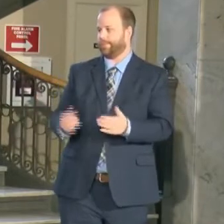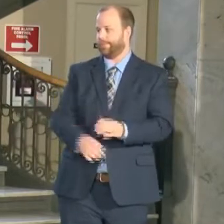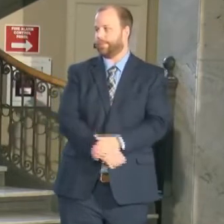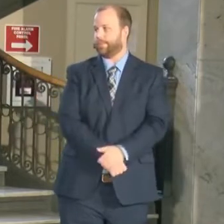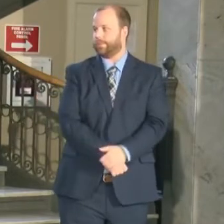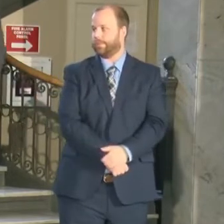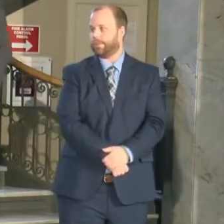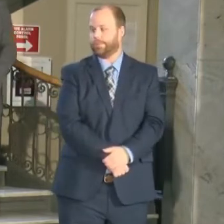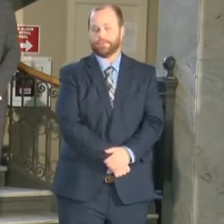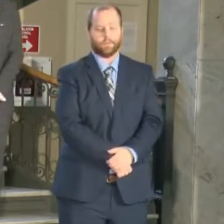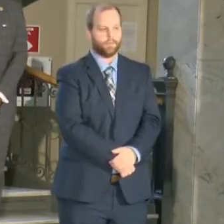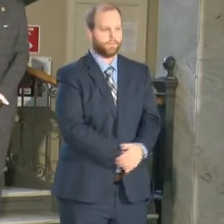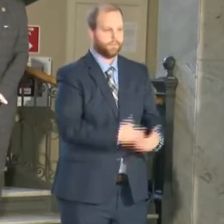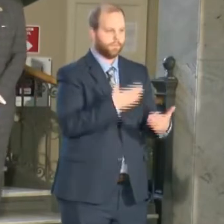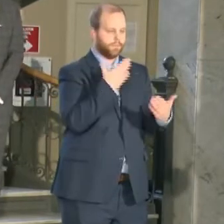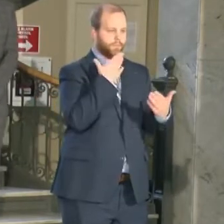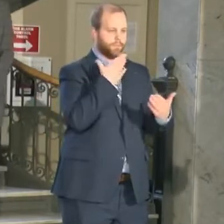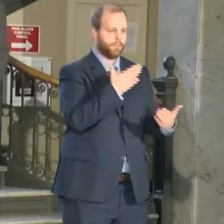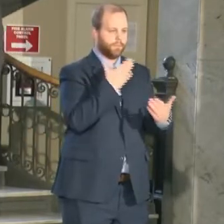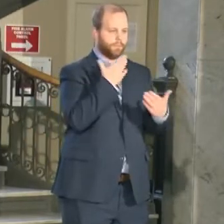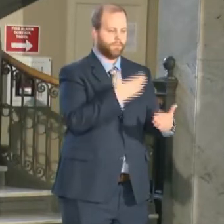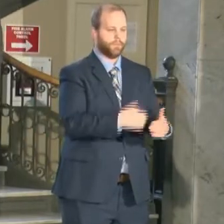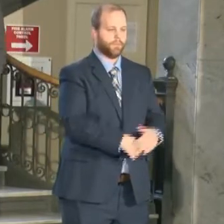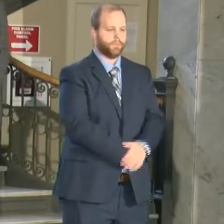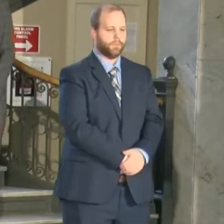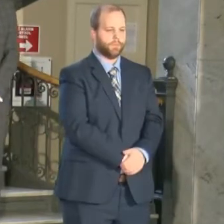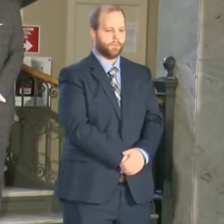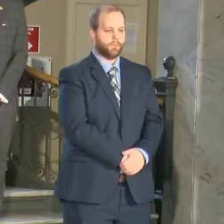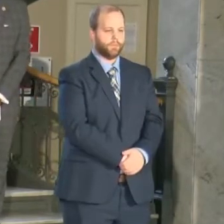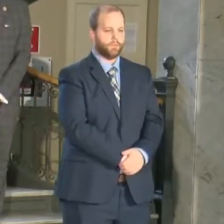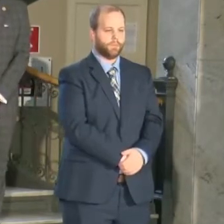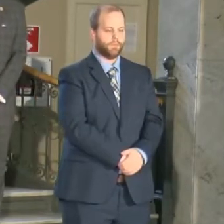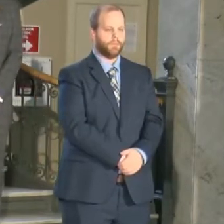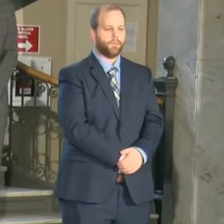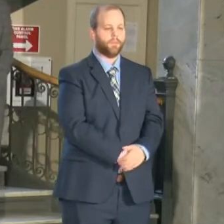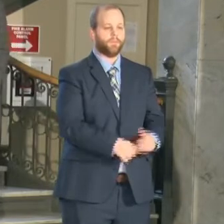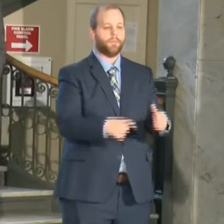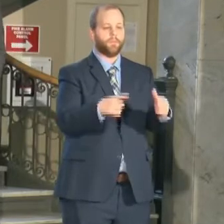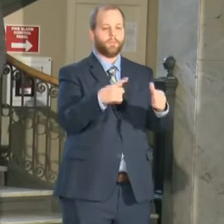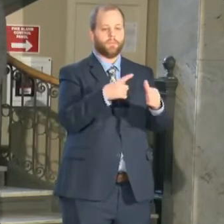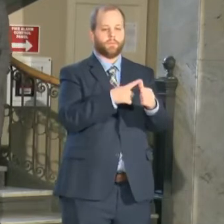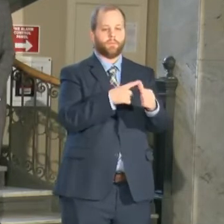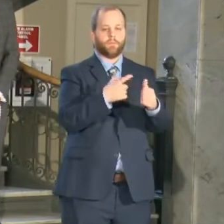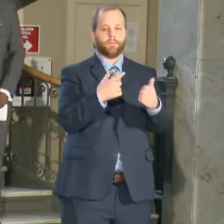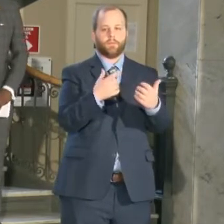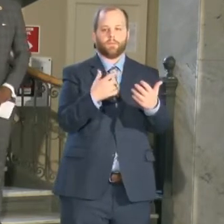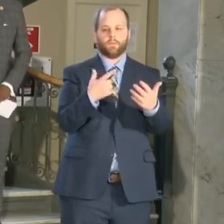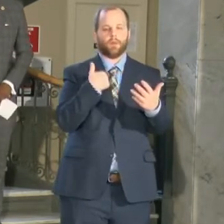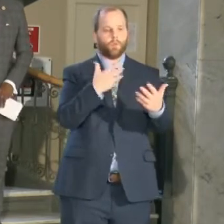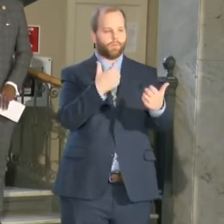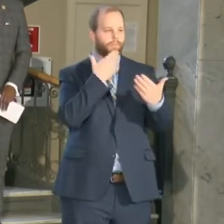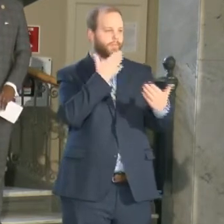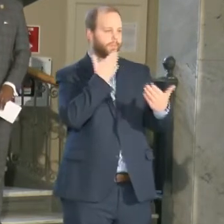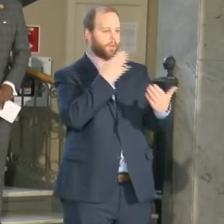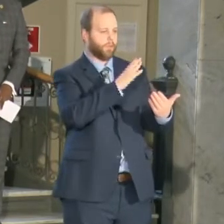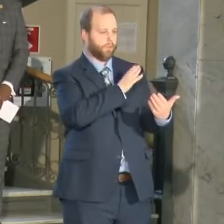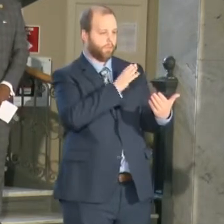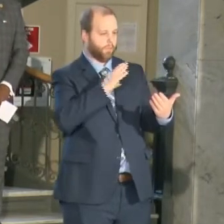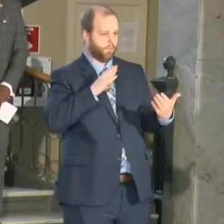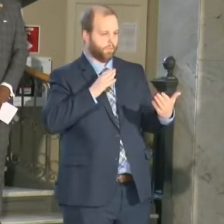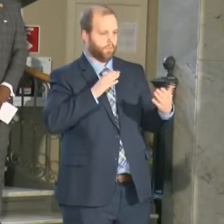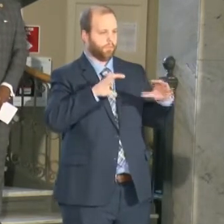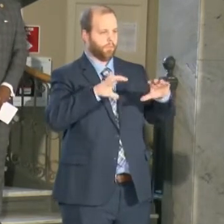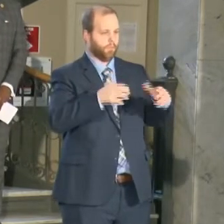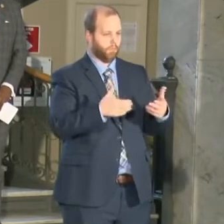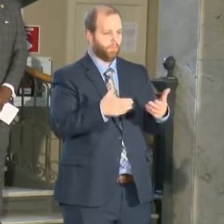thank you mayor um first i'd like to thank the board for approving uh the new funding